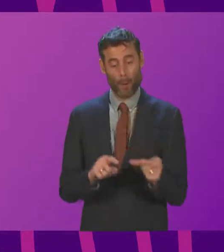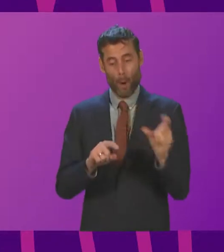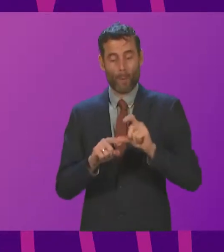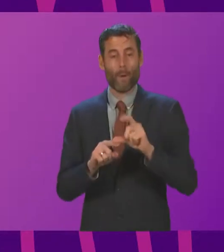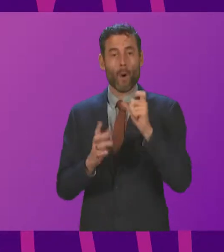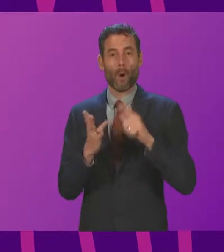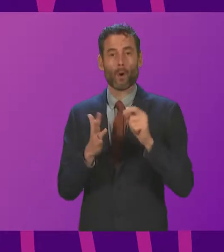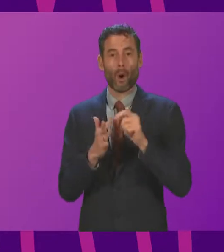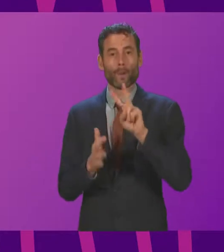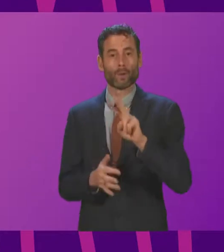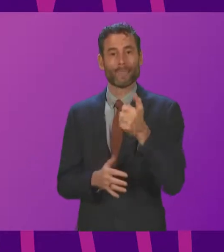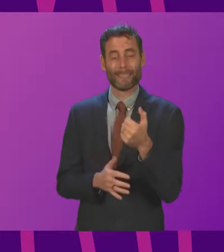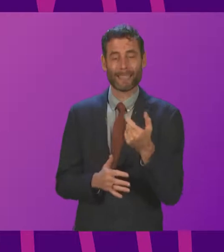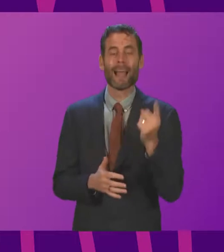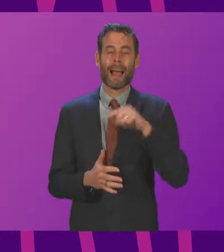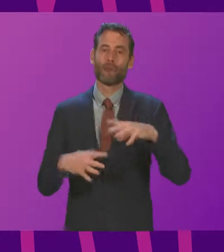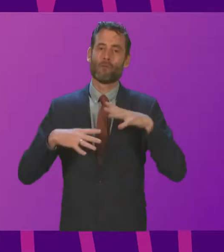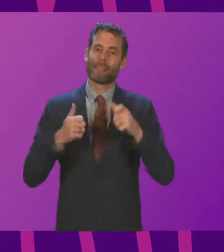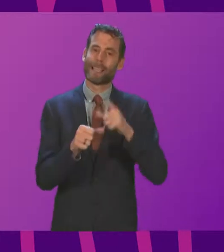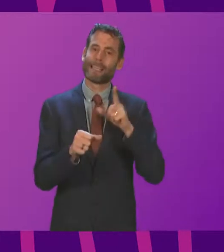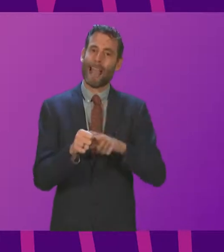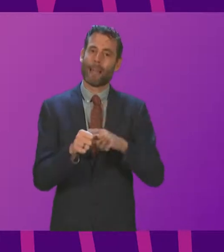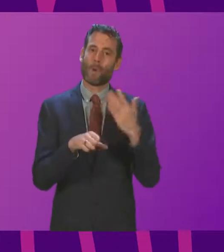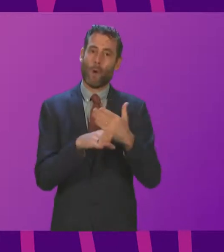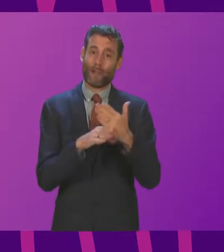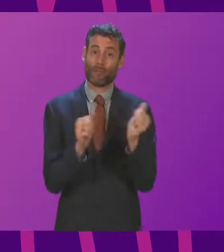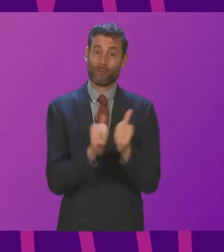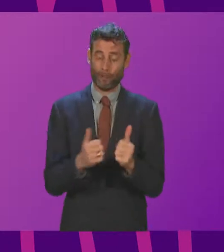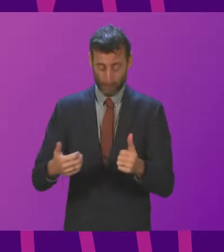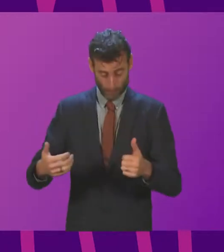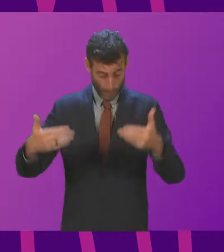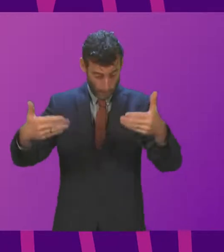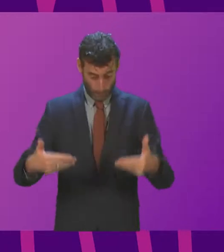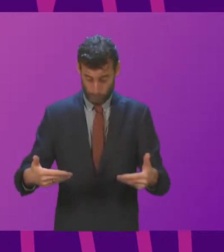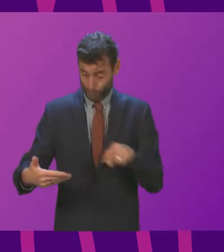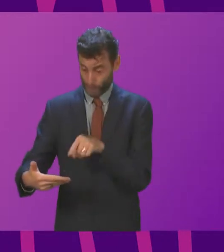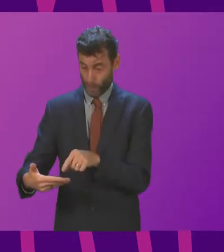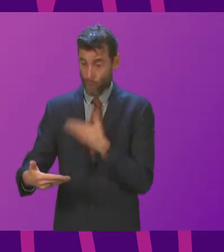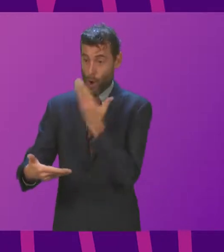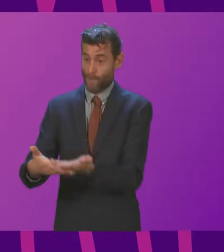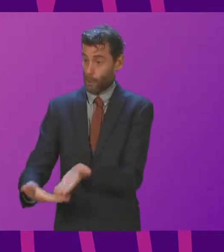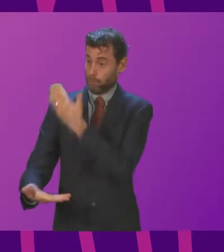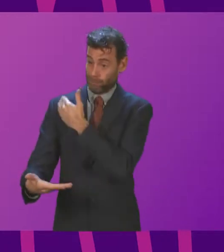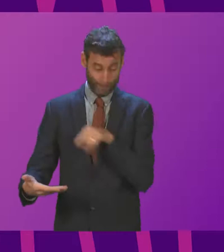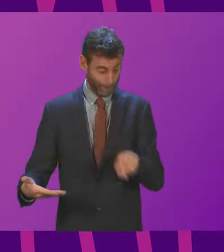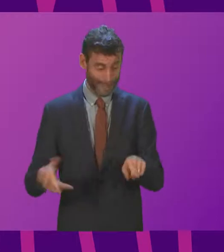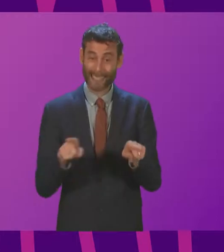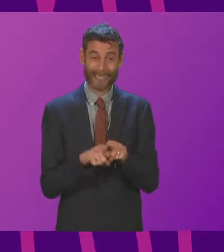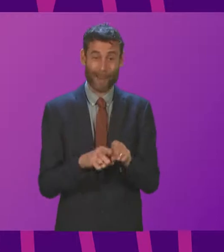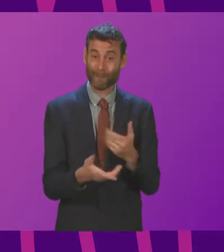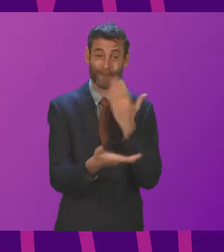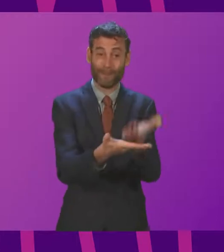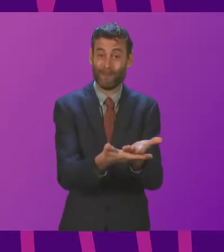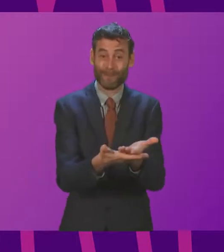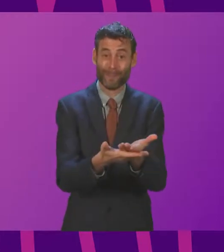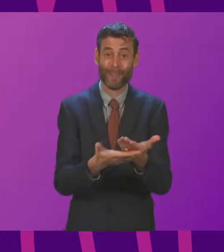and a rest-day working agreement. So that sounds to me pretty identical to the one that had already been agreed by three of the four unions.